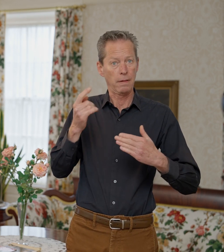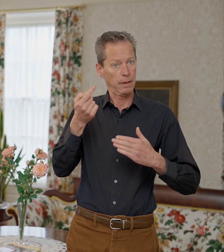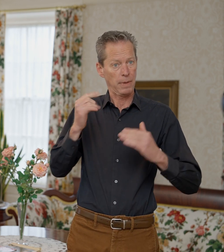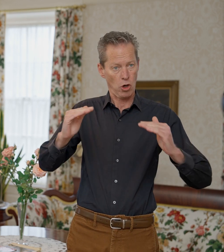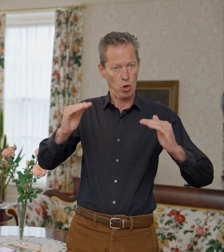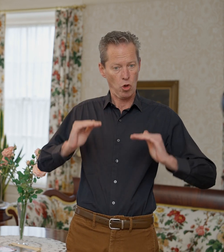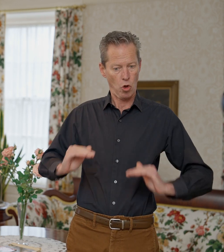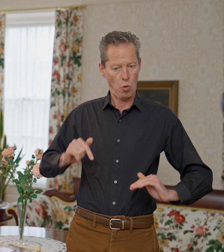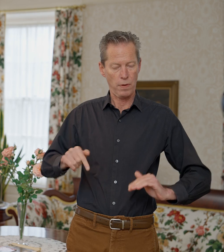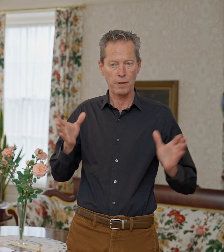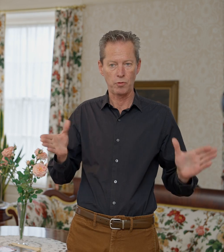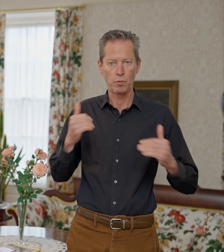could reach them easily in her wheelchair.